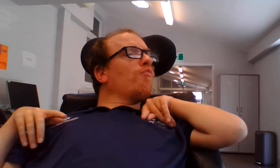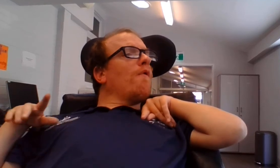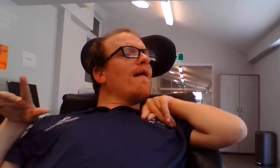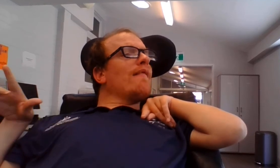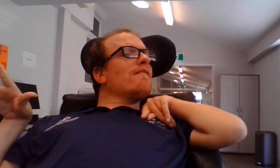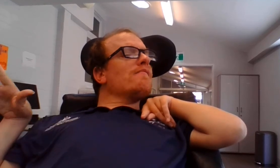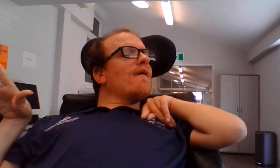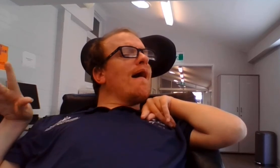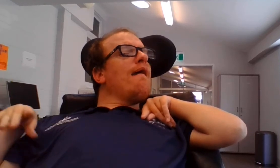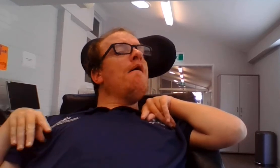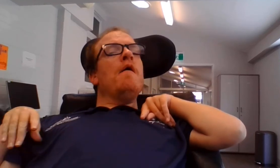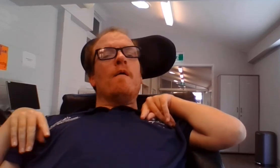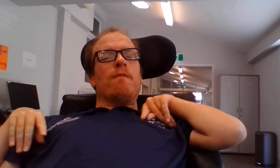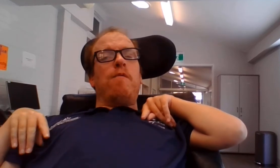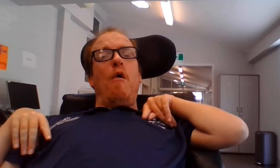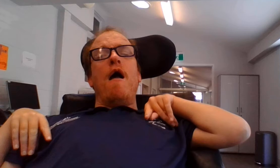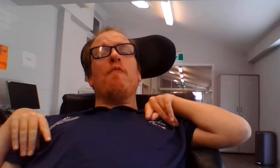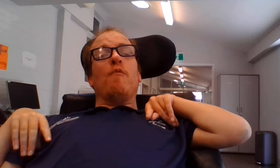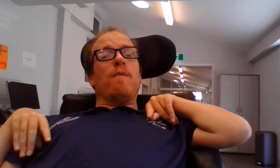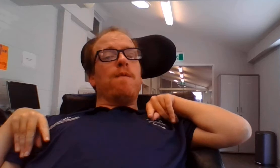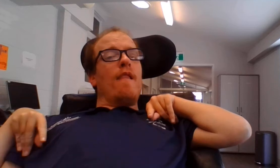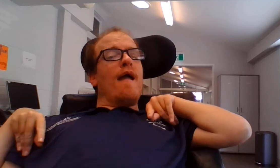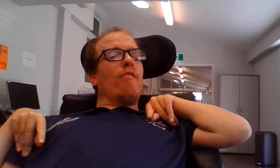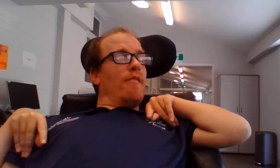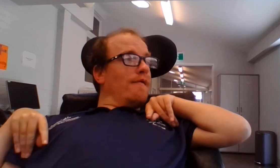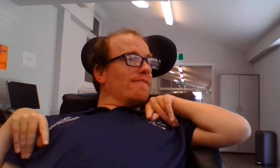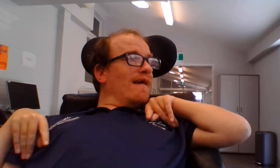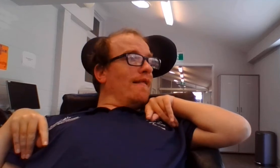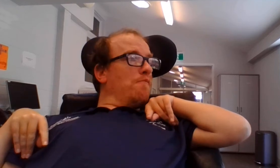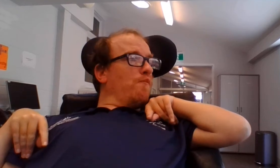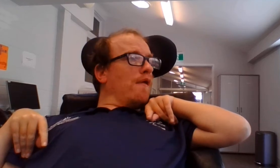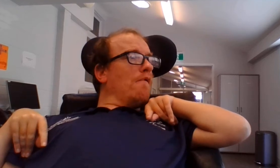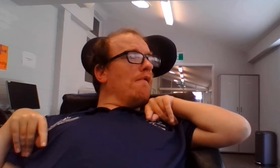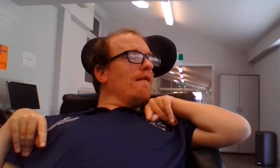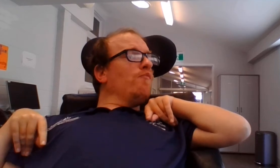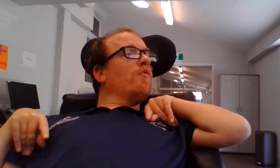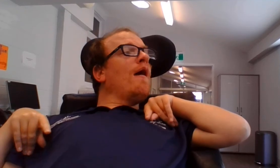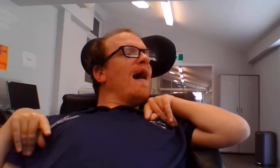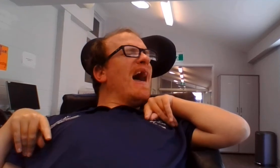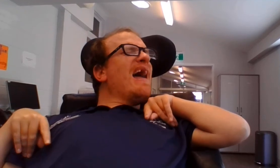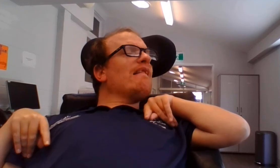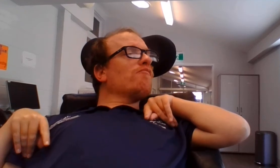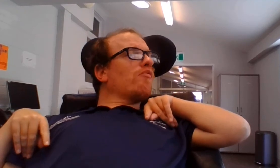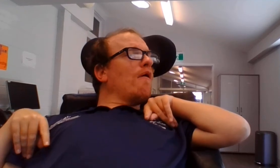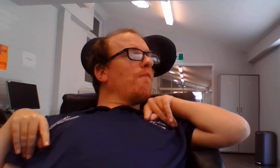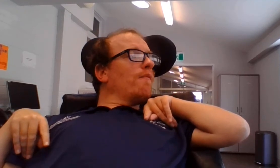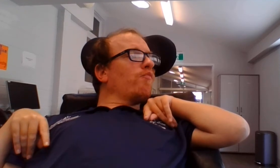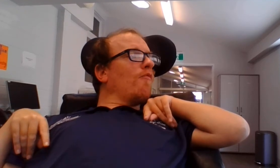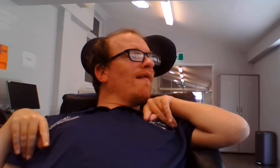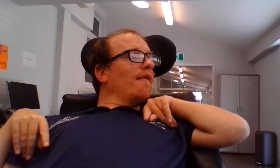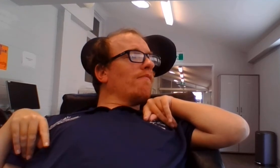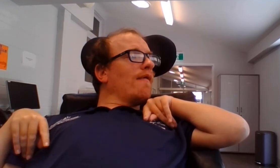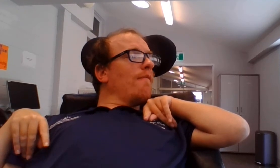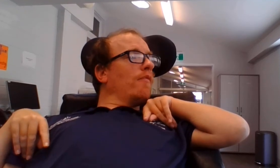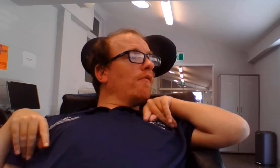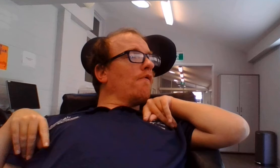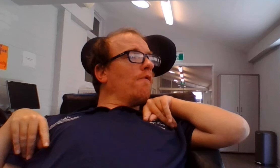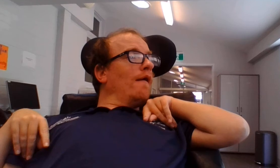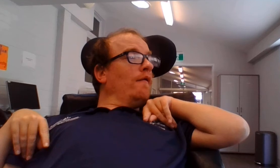Sydney's weather today, find the Franklin sunny periods, and the top of 27 degrees.